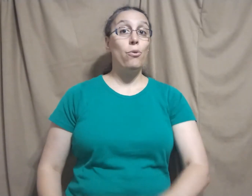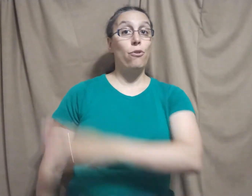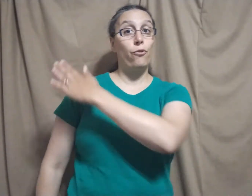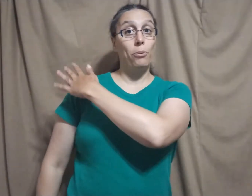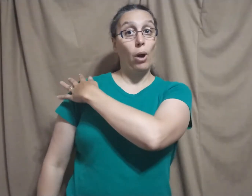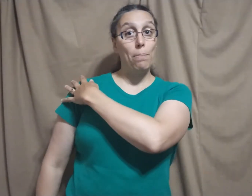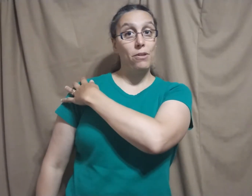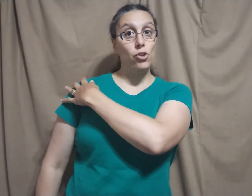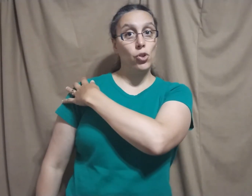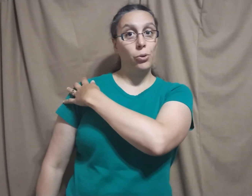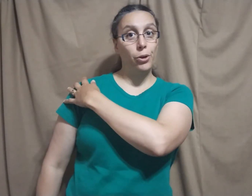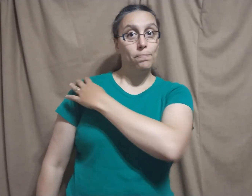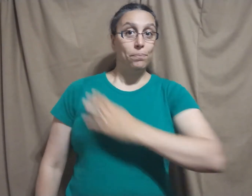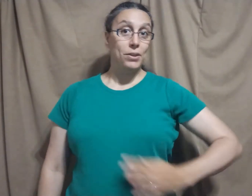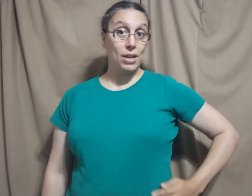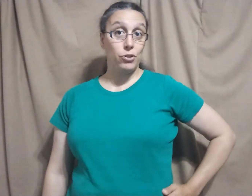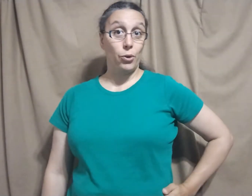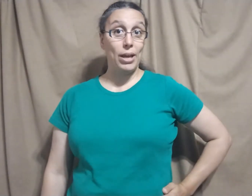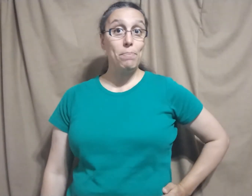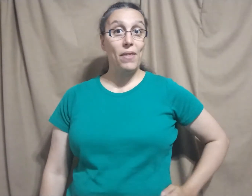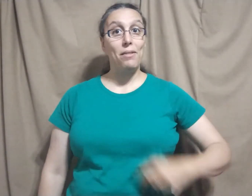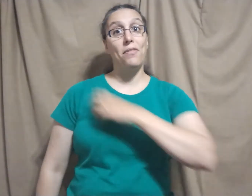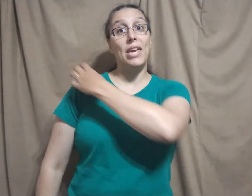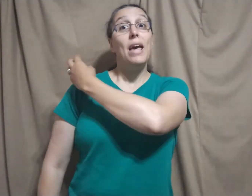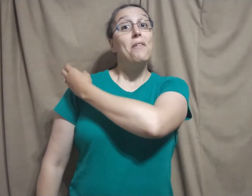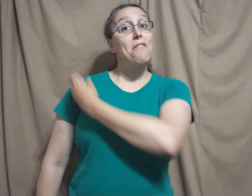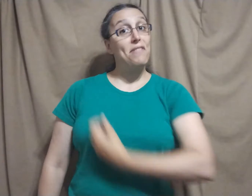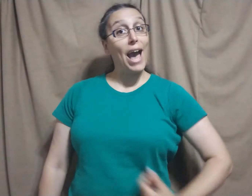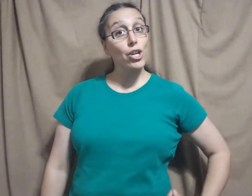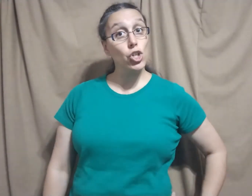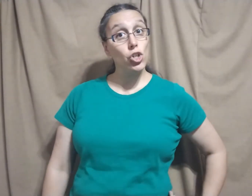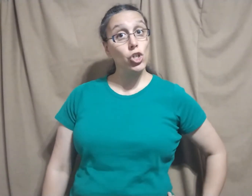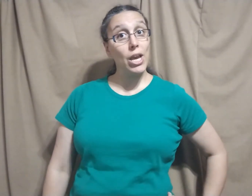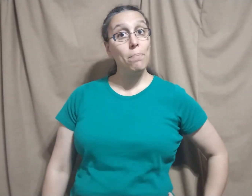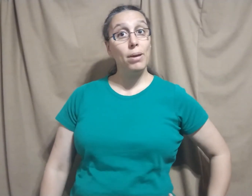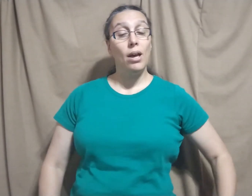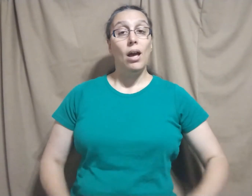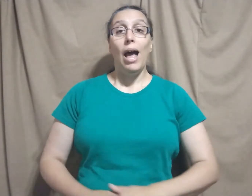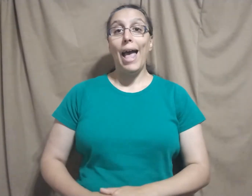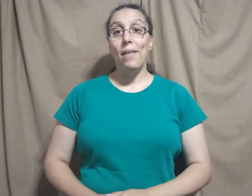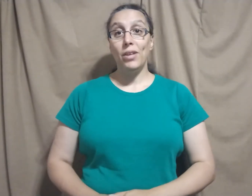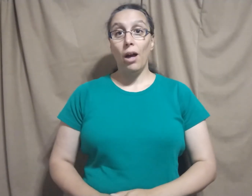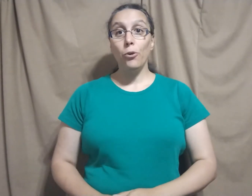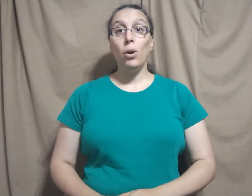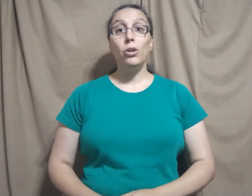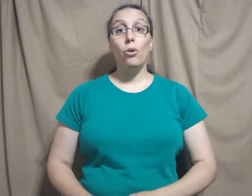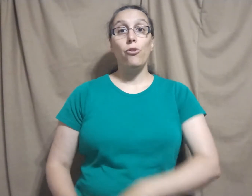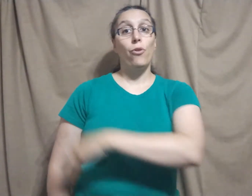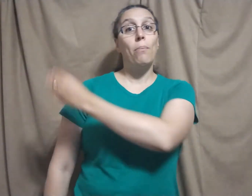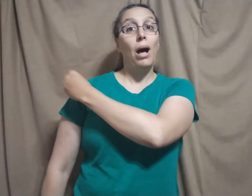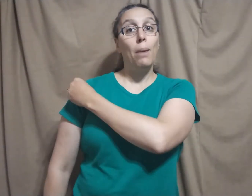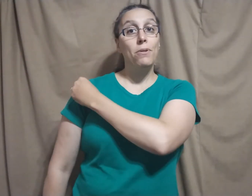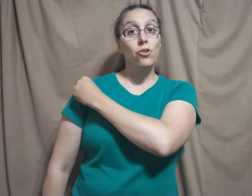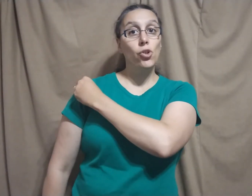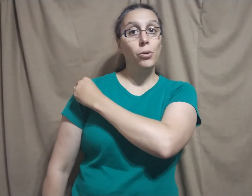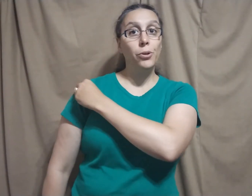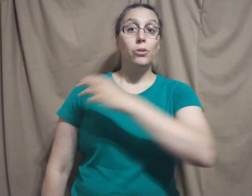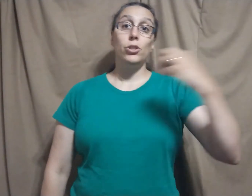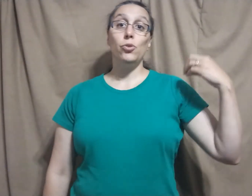from your opposite shoulder down to your hip. That's the sash shape. And the other one goes from opposite shoulder to